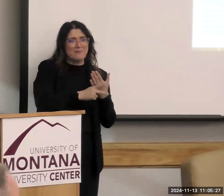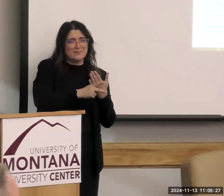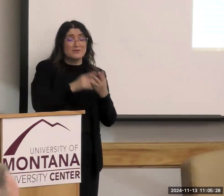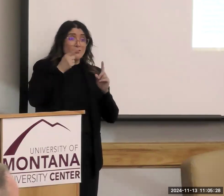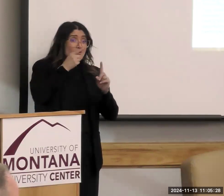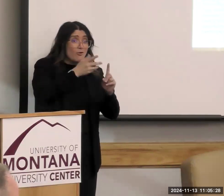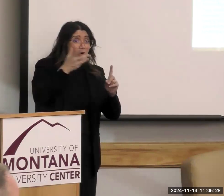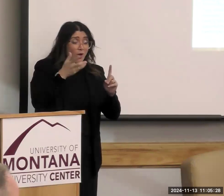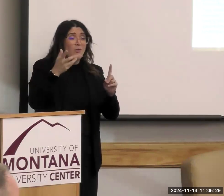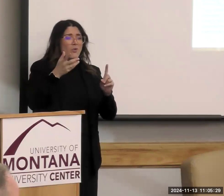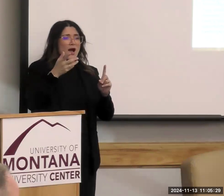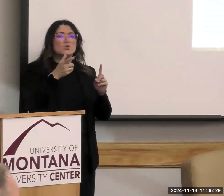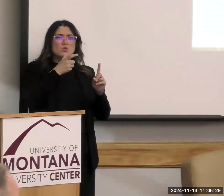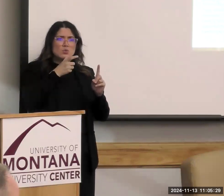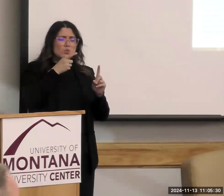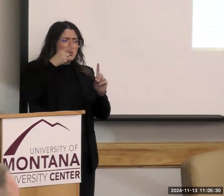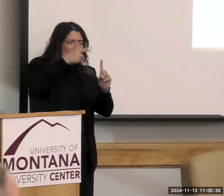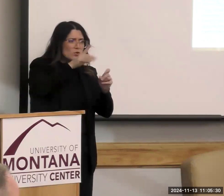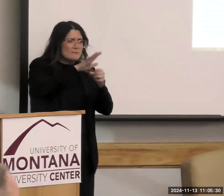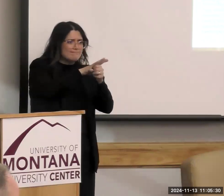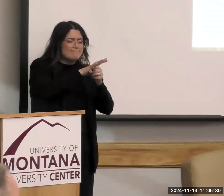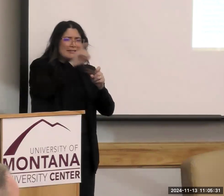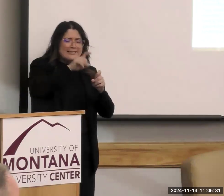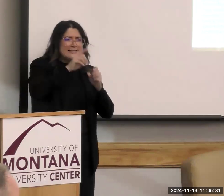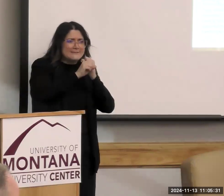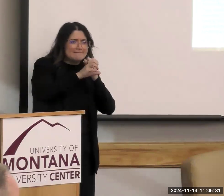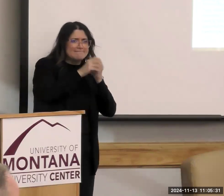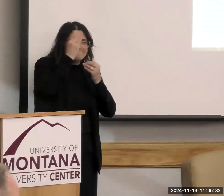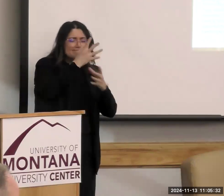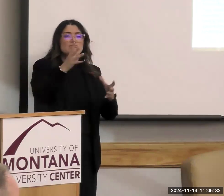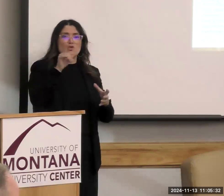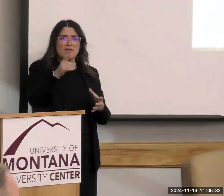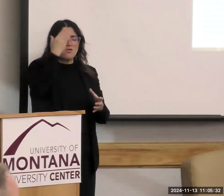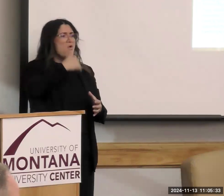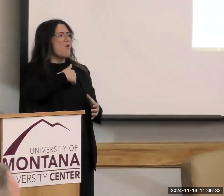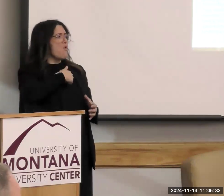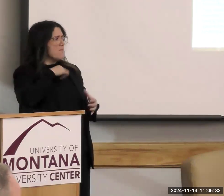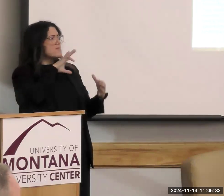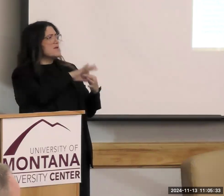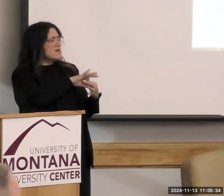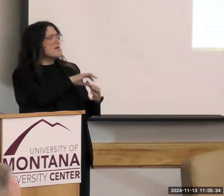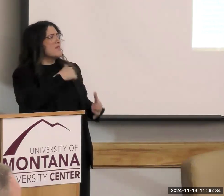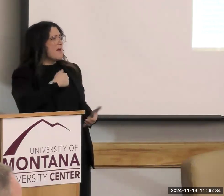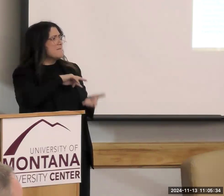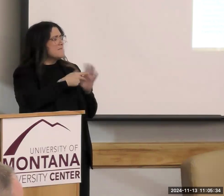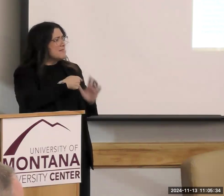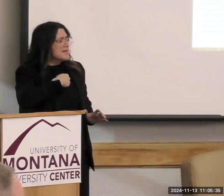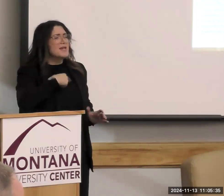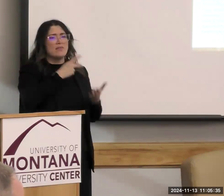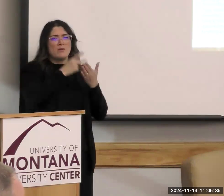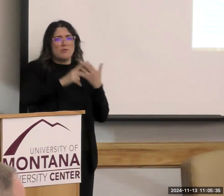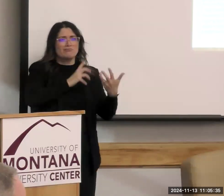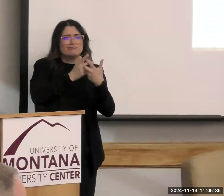advertising and the promotion so they recognize that this has to do with their health and that the programming will be appropriate.